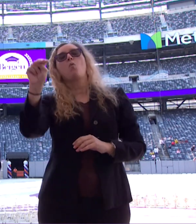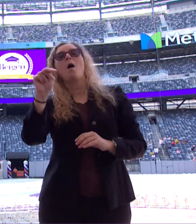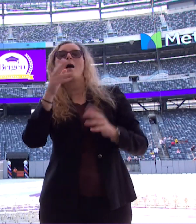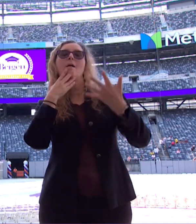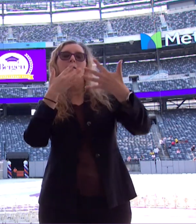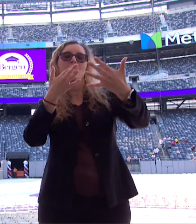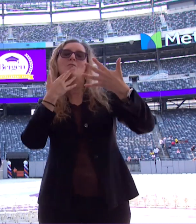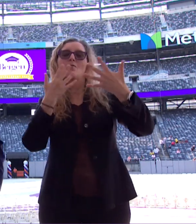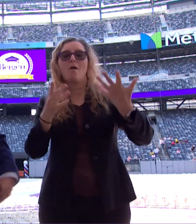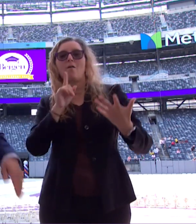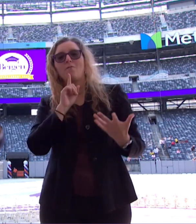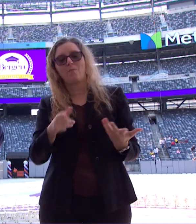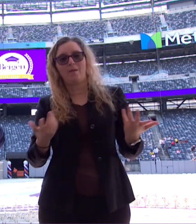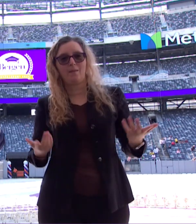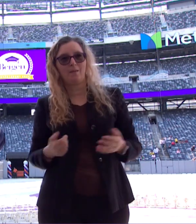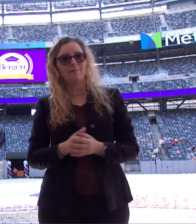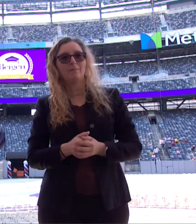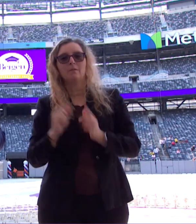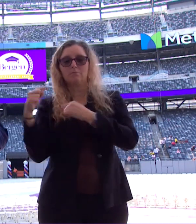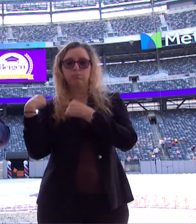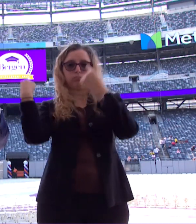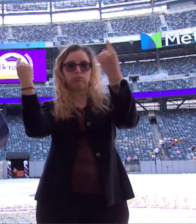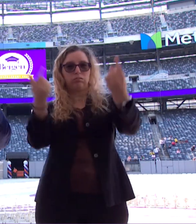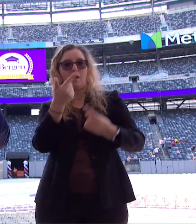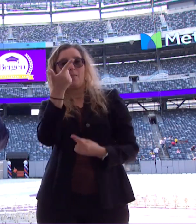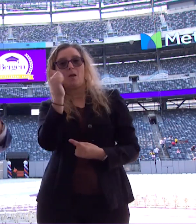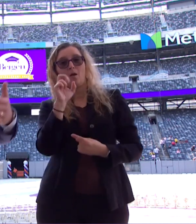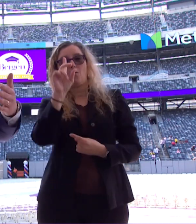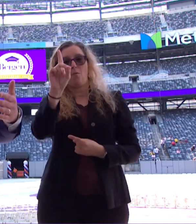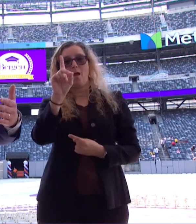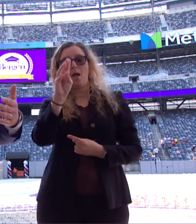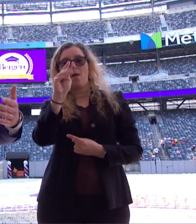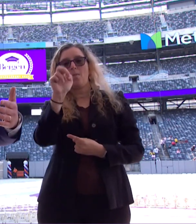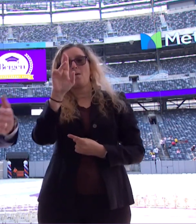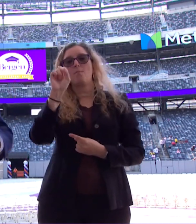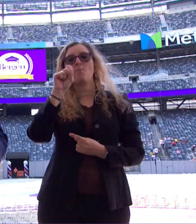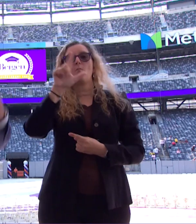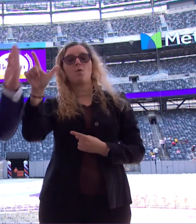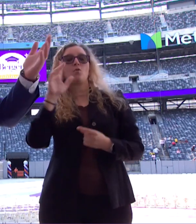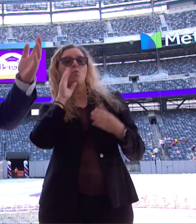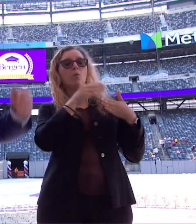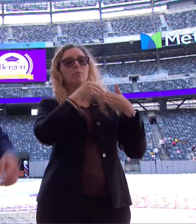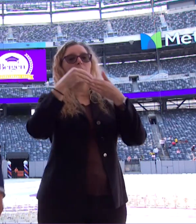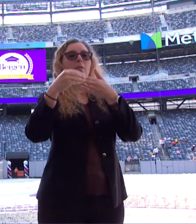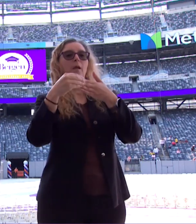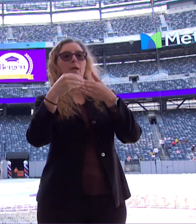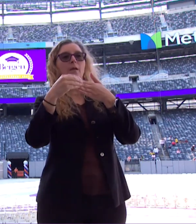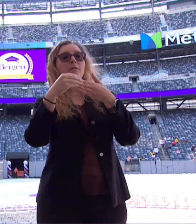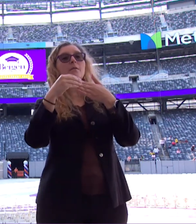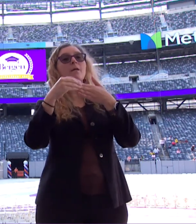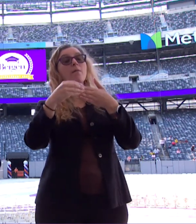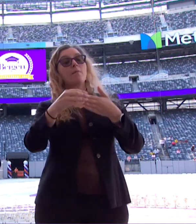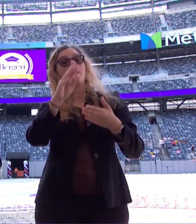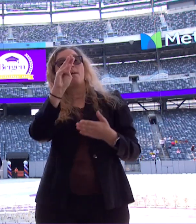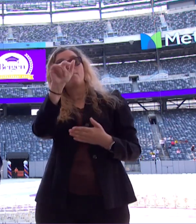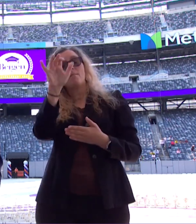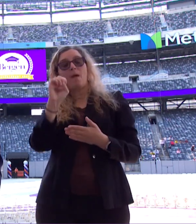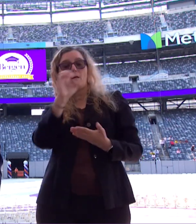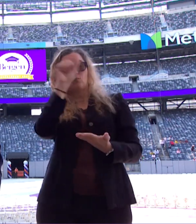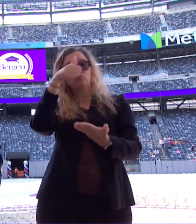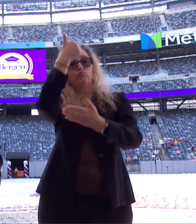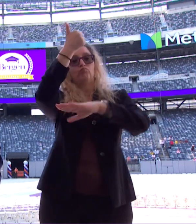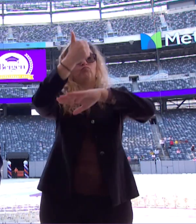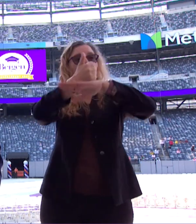at Bergen Community College. In serving as the grand marshal, he will lead the processional today. He will place the ceremonial mace at the